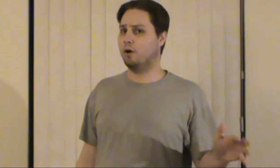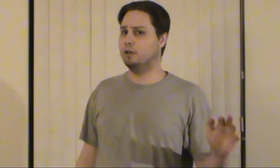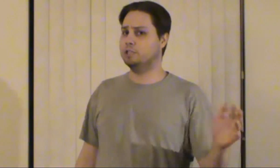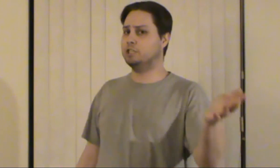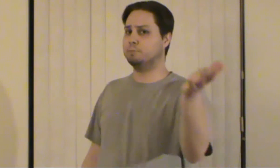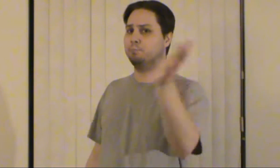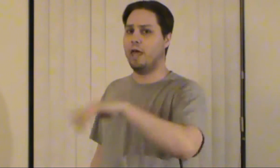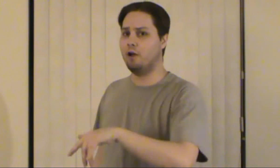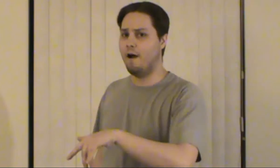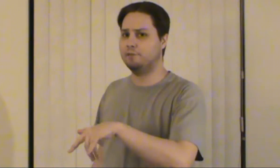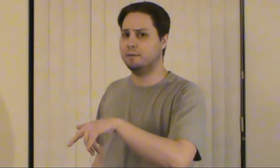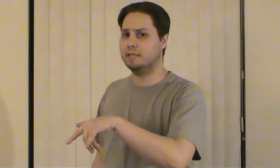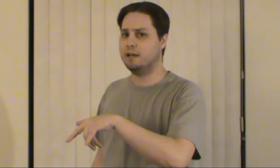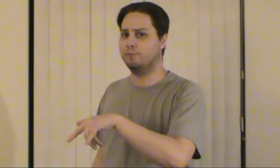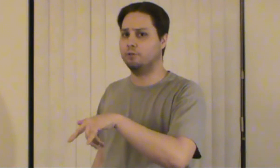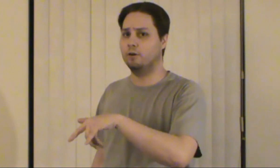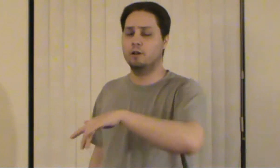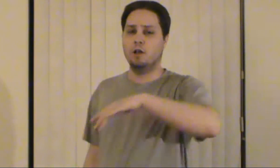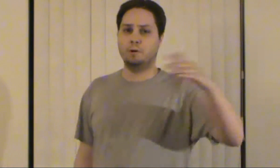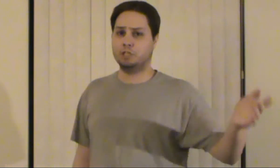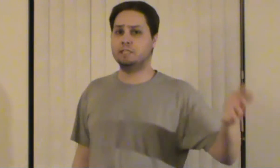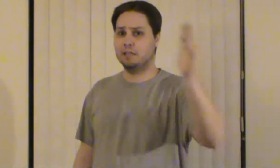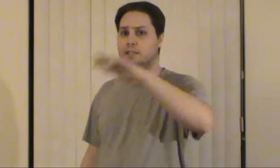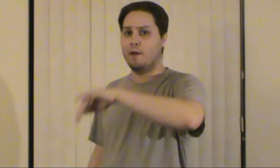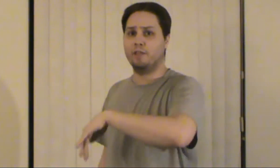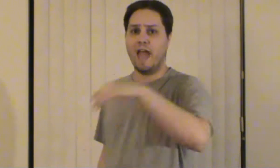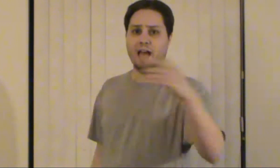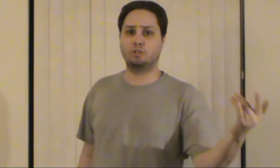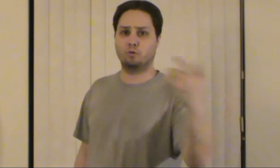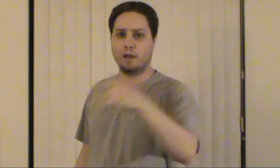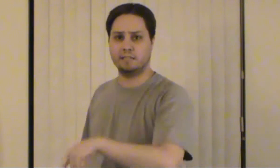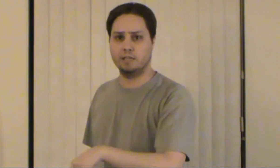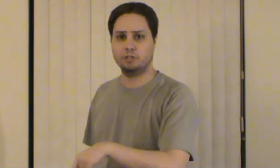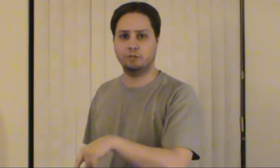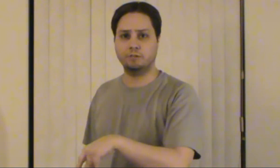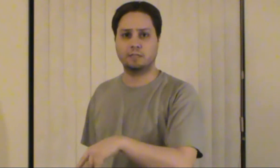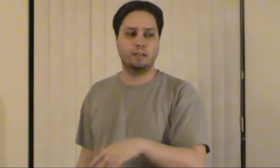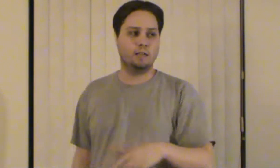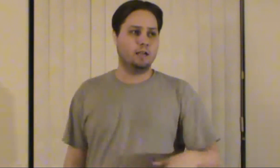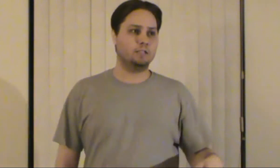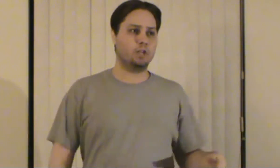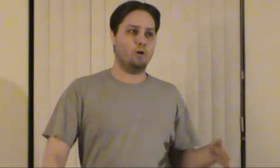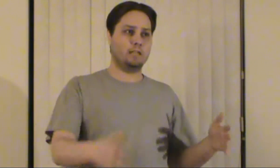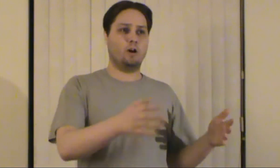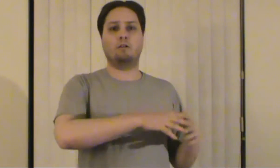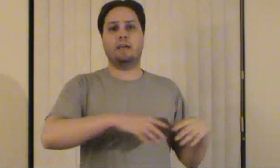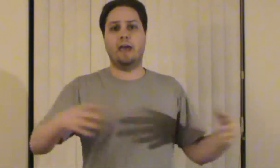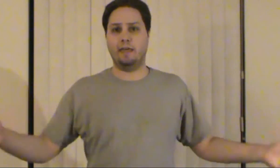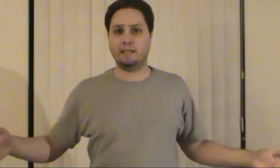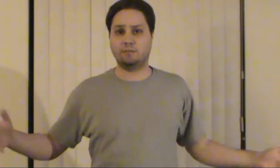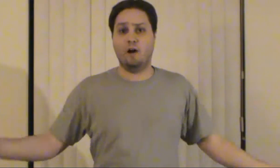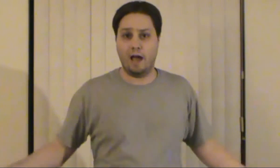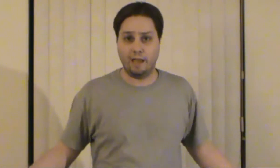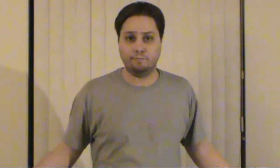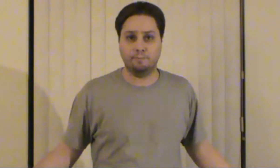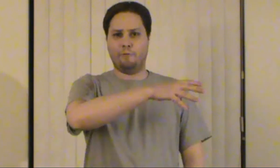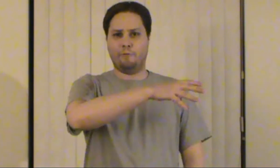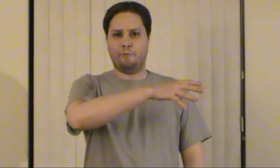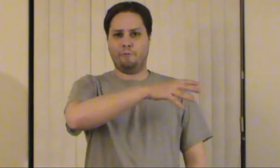girl and she's just playing off to be a tough girl but she still definitely has trust issues and so it's like okay that's fine you don't really